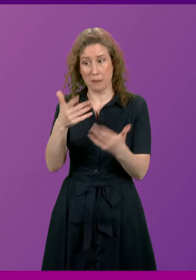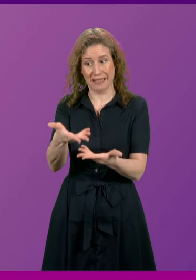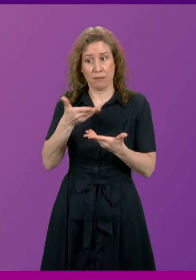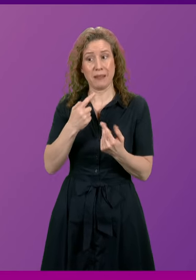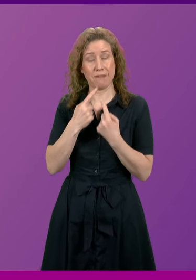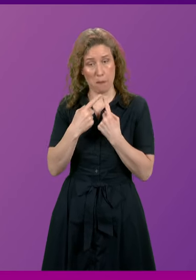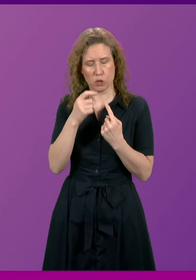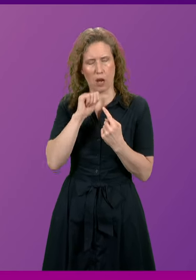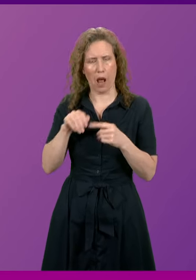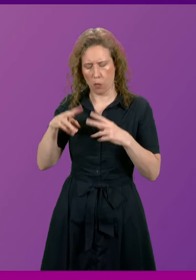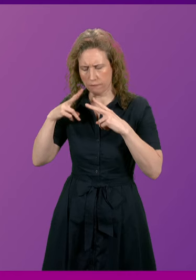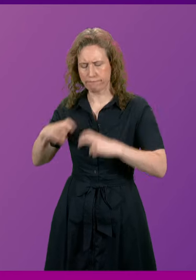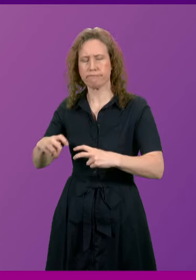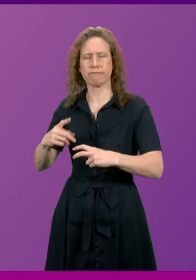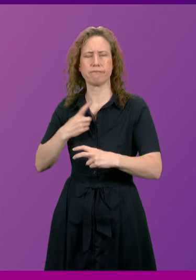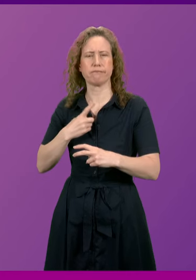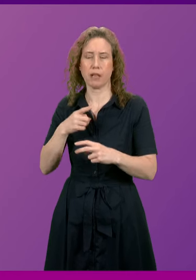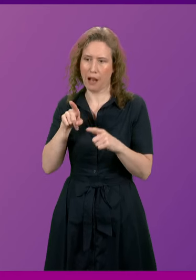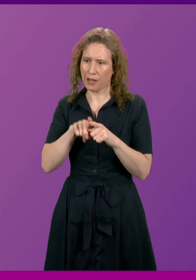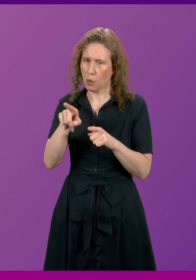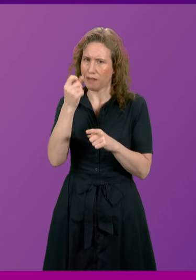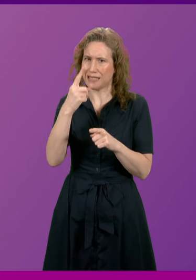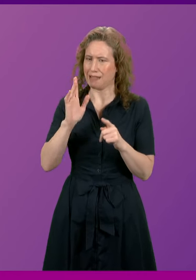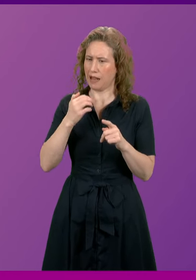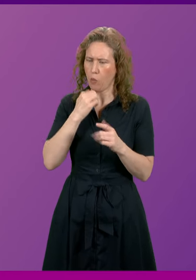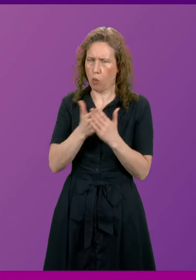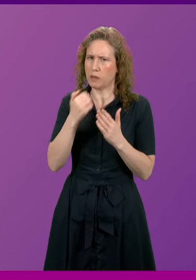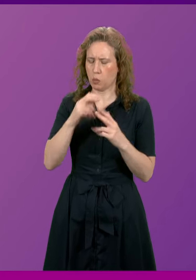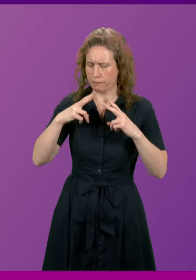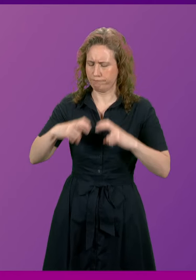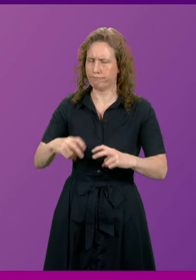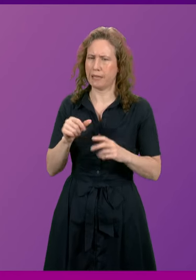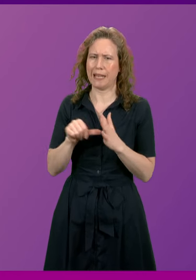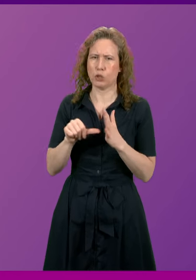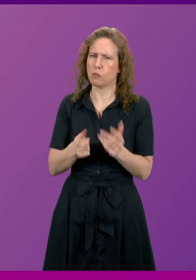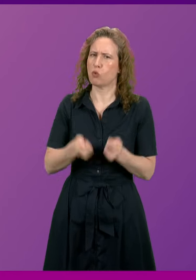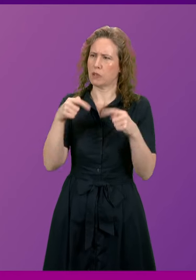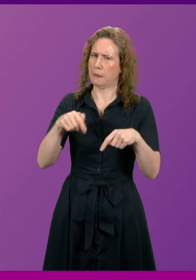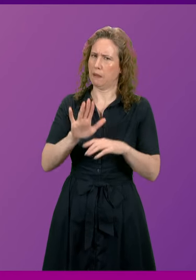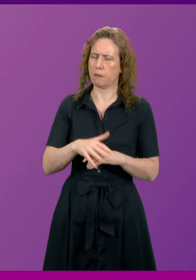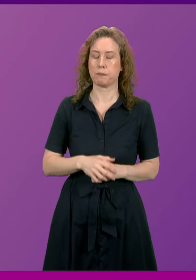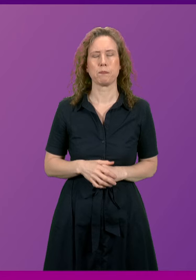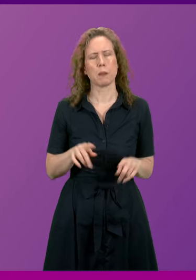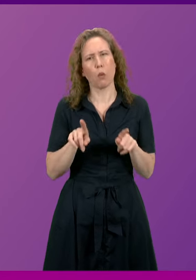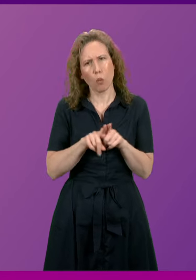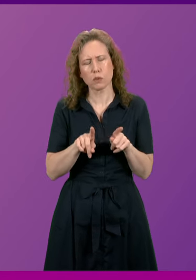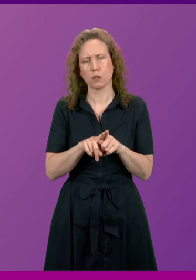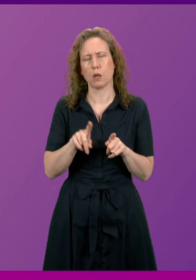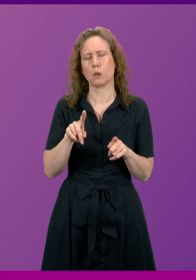details I will take the issue up as he would understand I would do. Let me say also that I